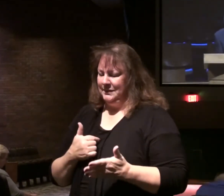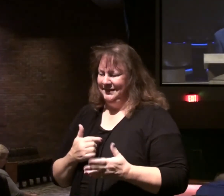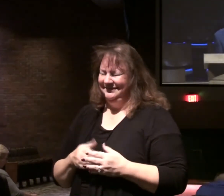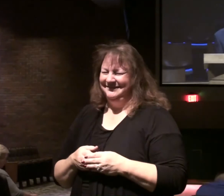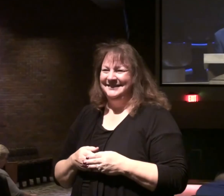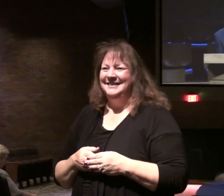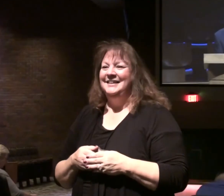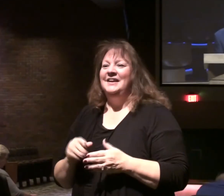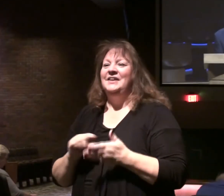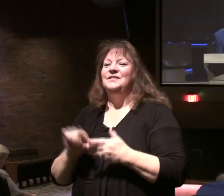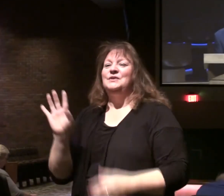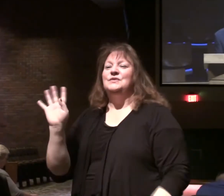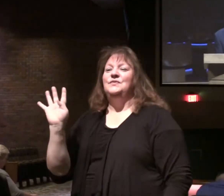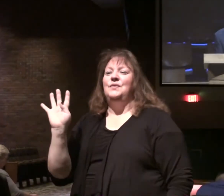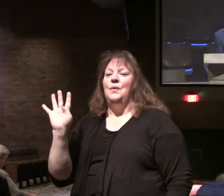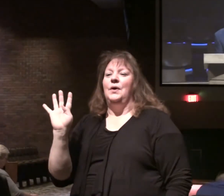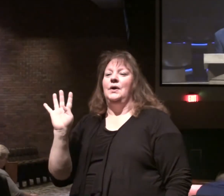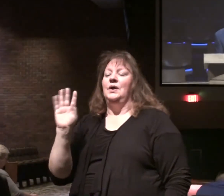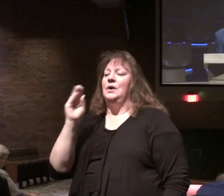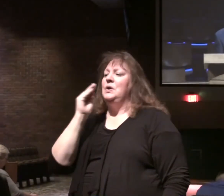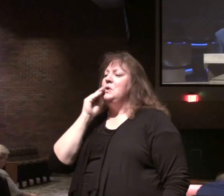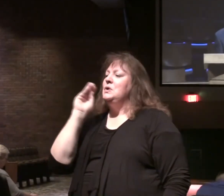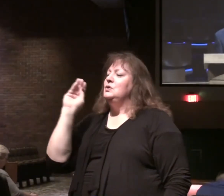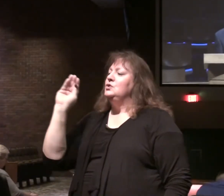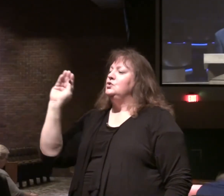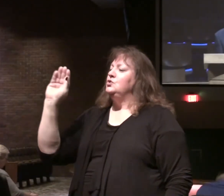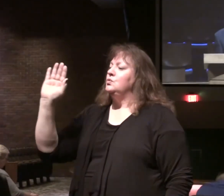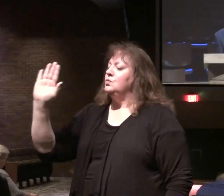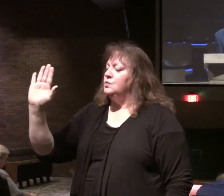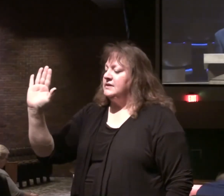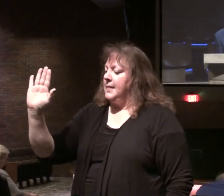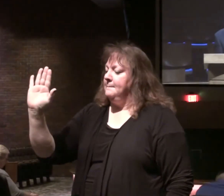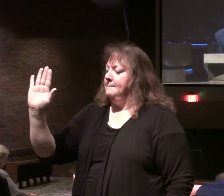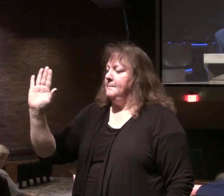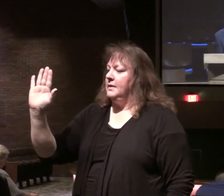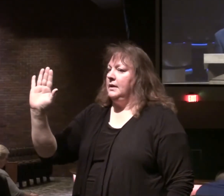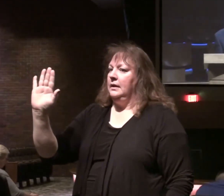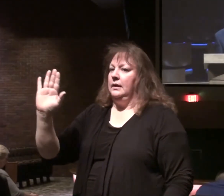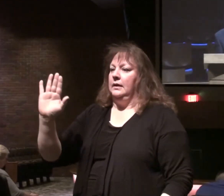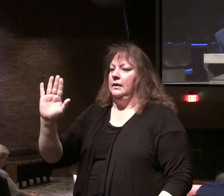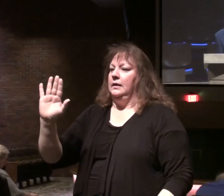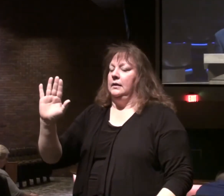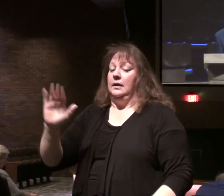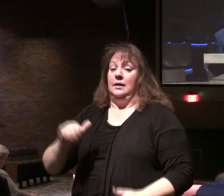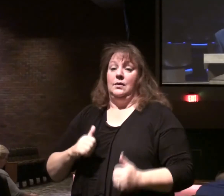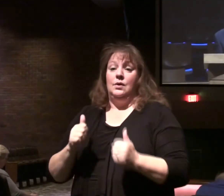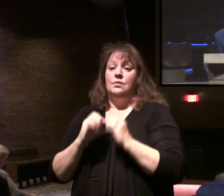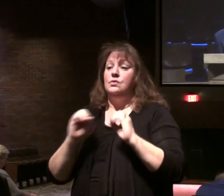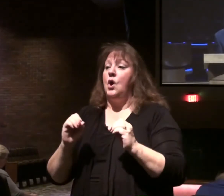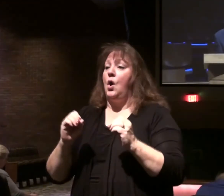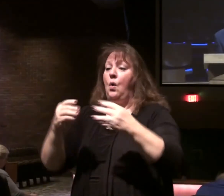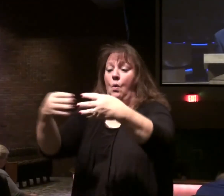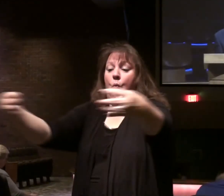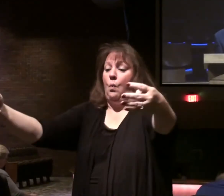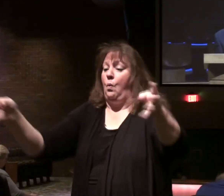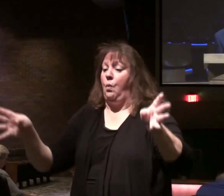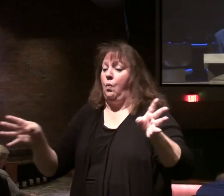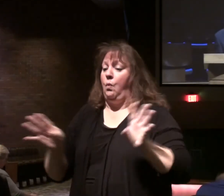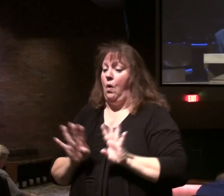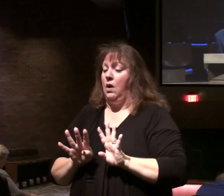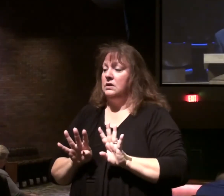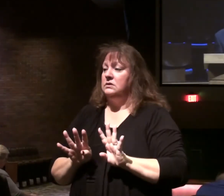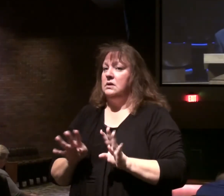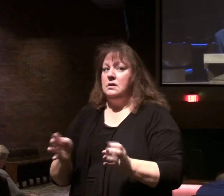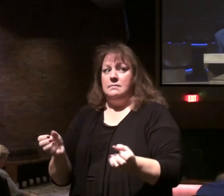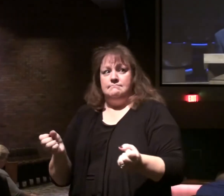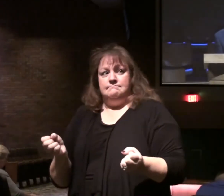The end of verse 4. Jerusalem, in Zechariah 2.4. Jerusalem will be inhabited without walls because of the multitude